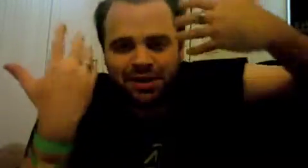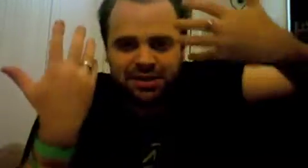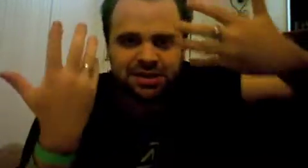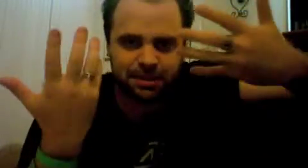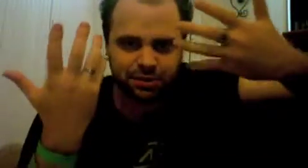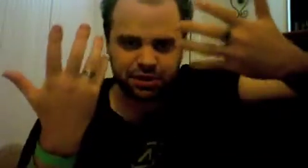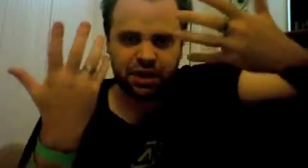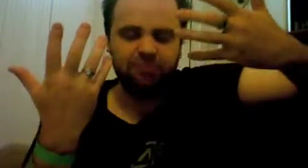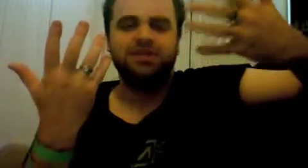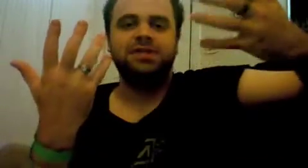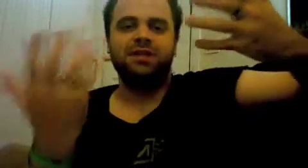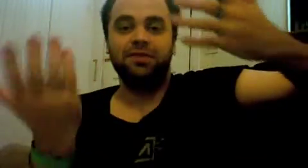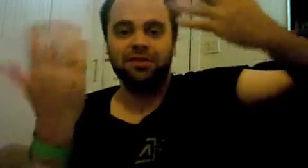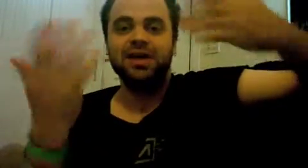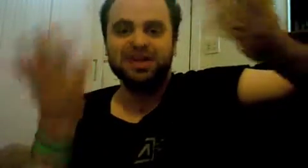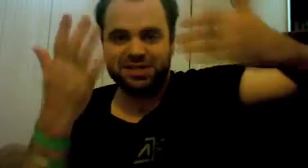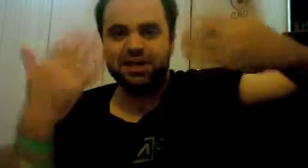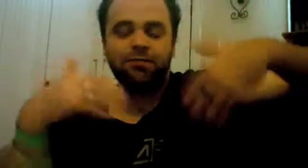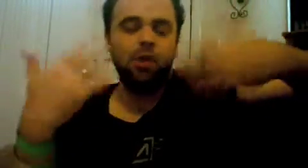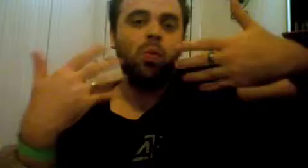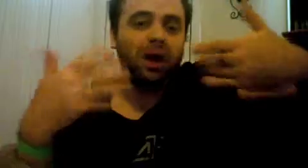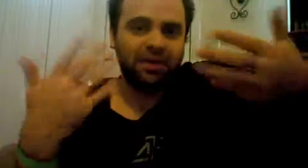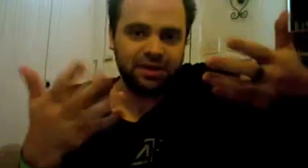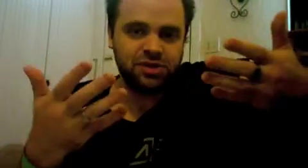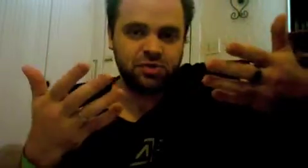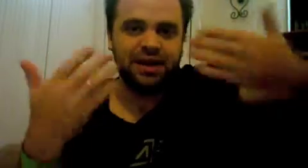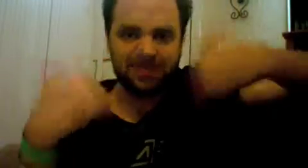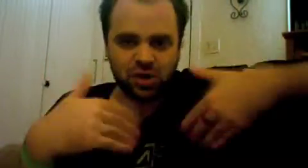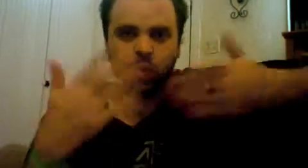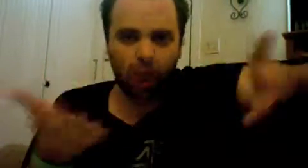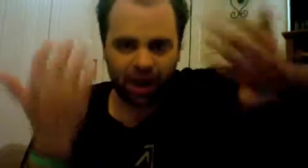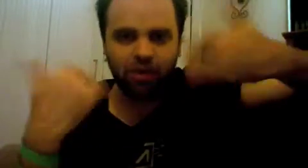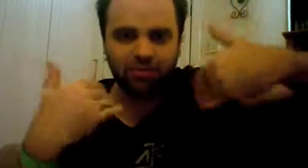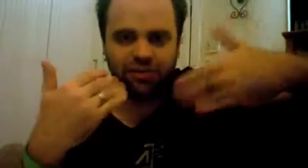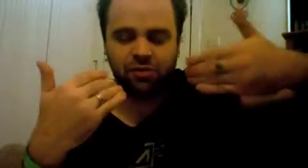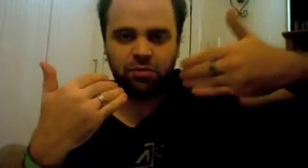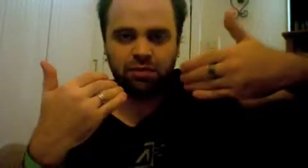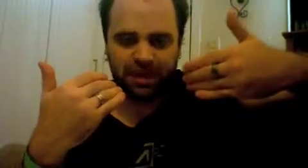conception of itself self awareness right it's aware of its own being